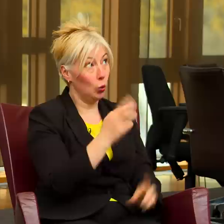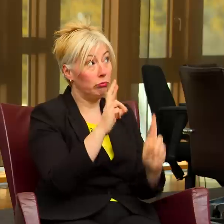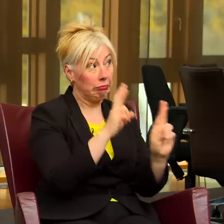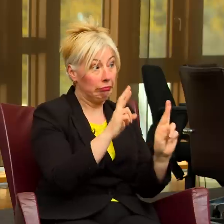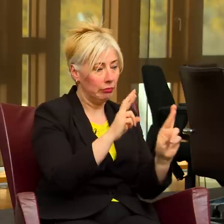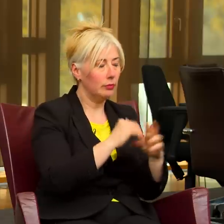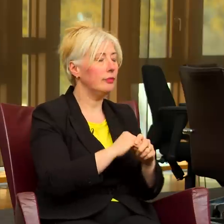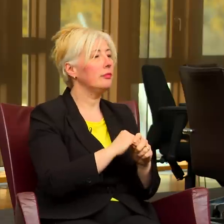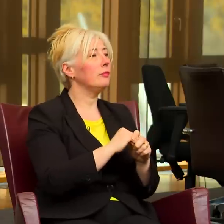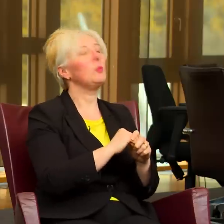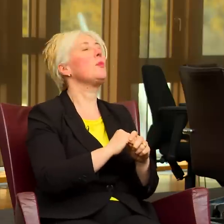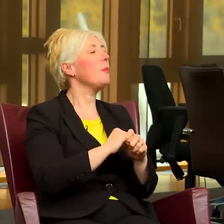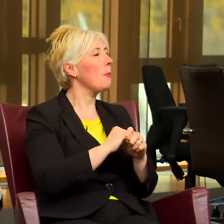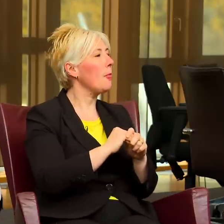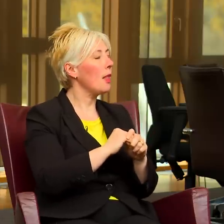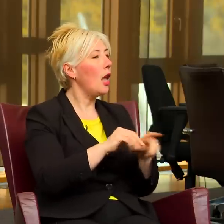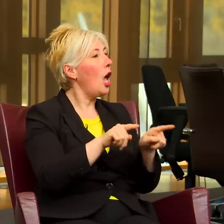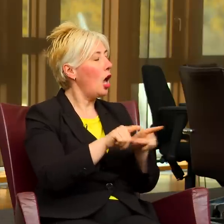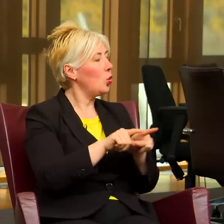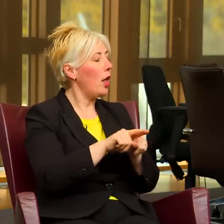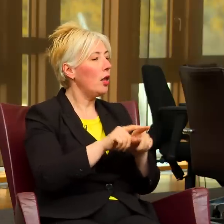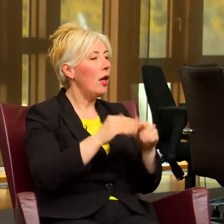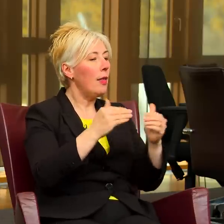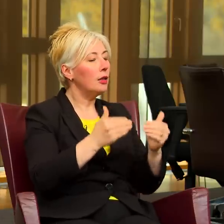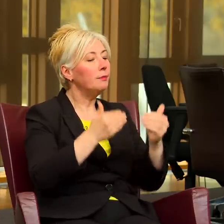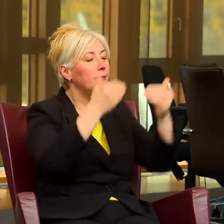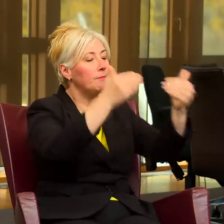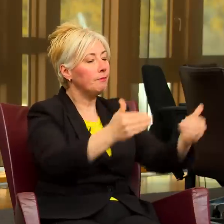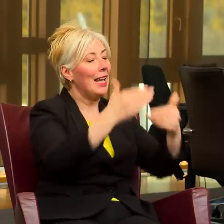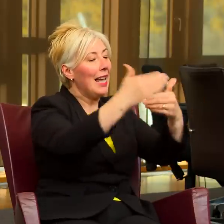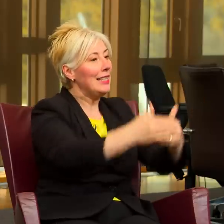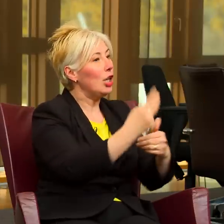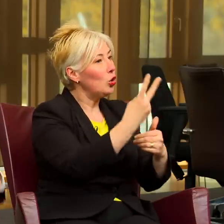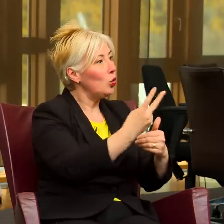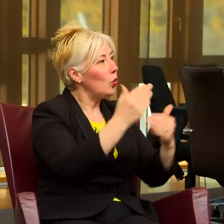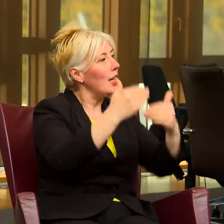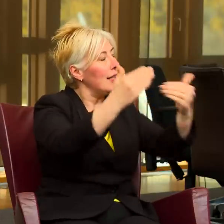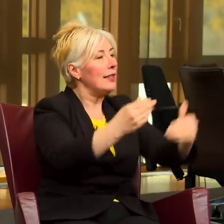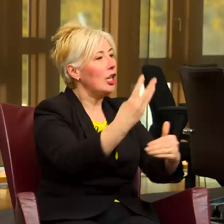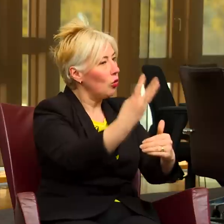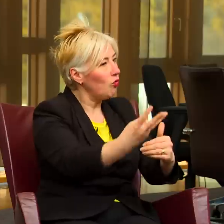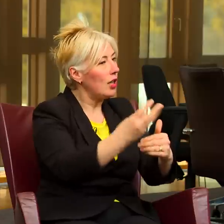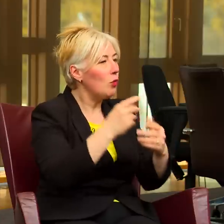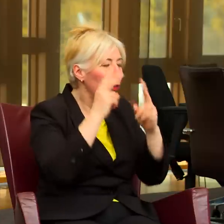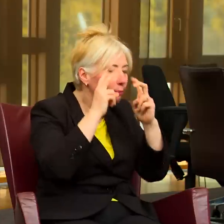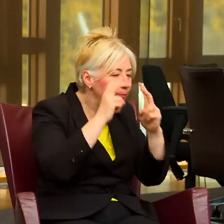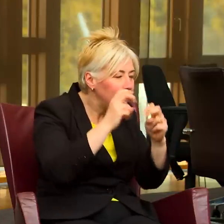then go on and examine the Bill at Stage 2 and Stage 3 so there's still a lot of work to do with the Bill.